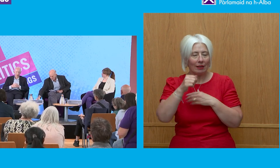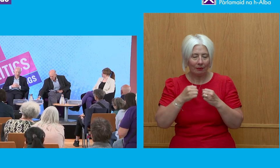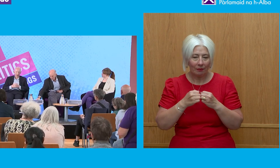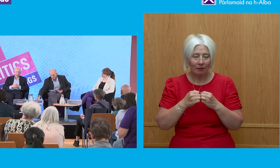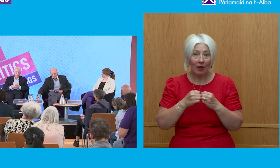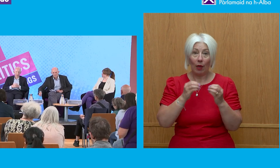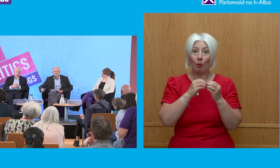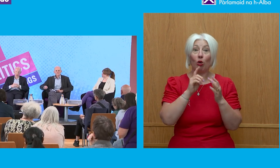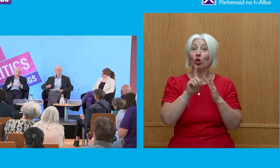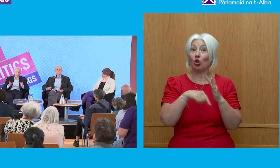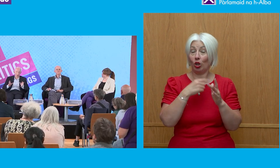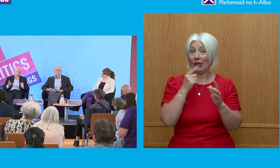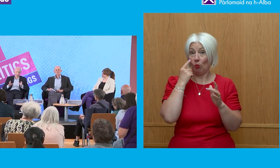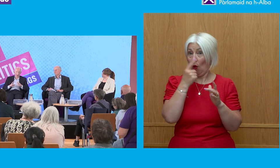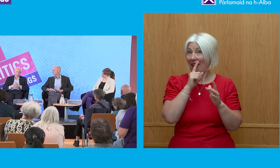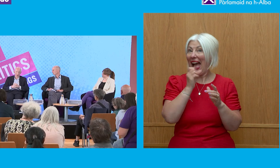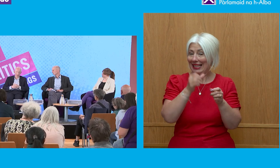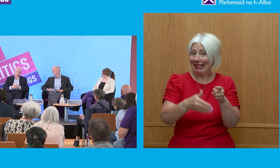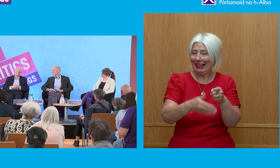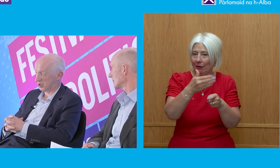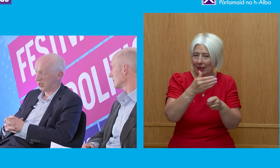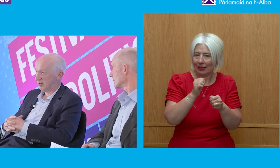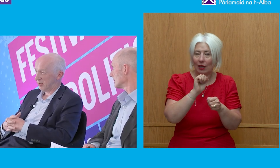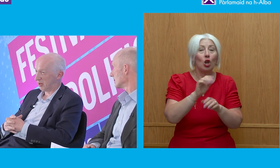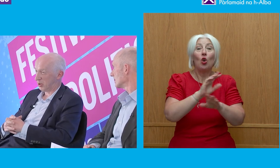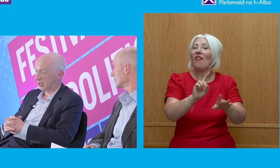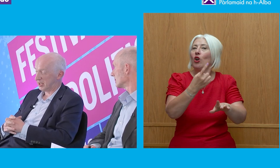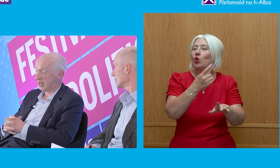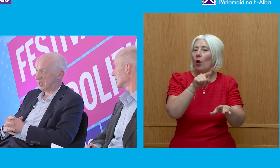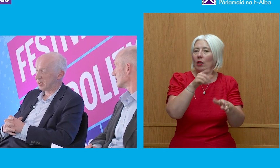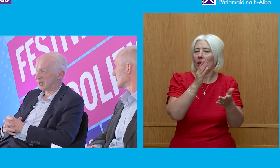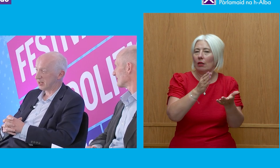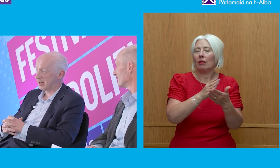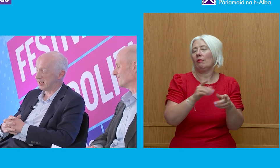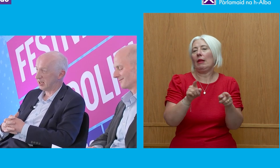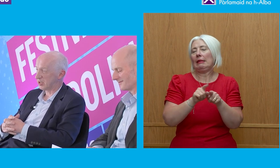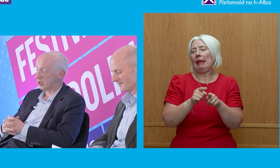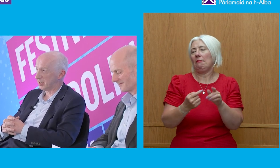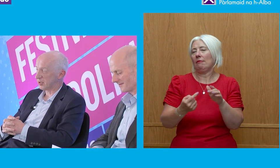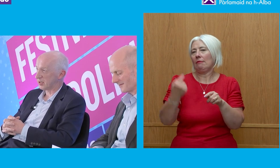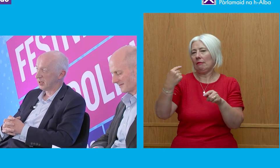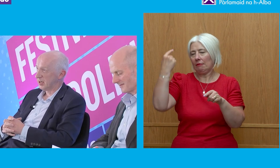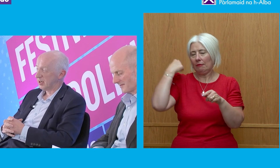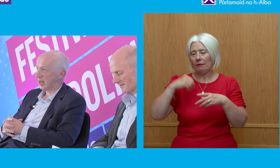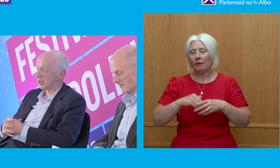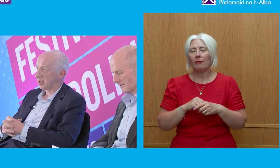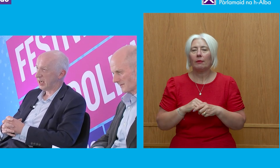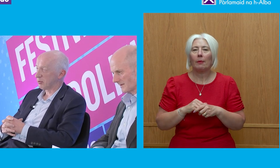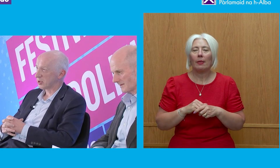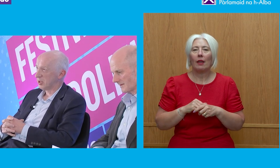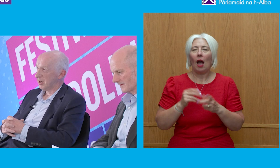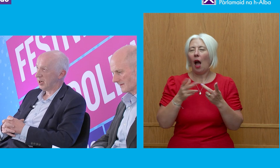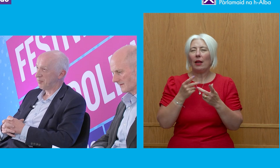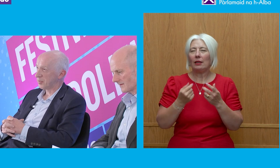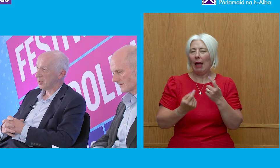proved to have its limitations so I need to point out that he wasn't the first to think of what Anthony Eden did in Suez. lying to